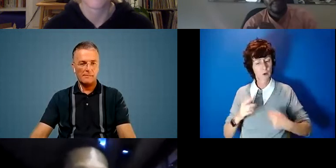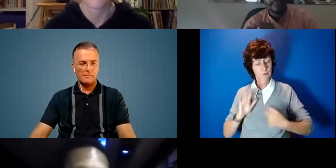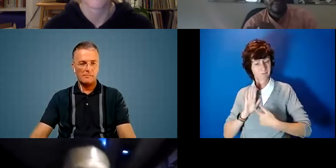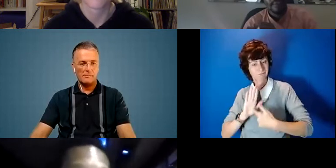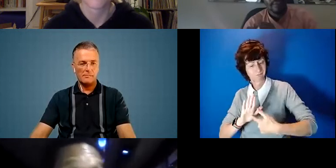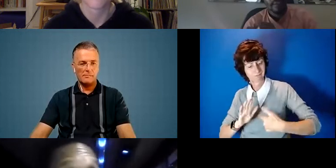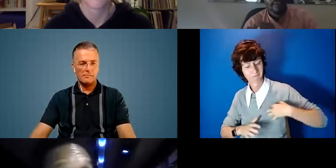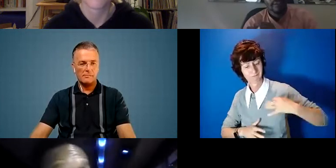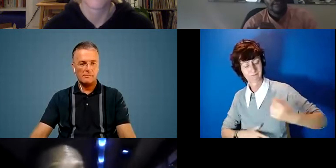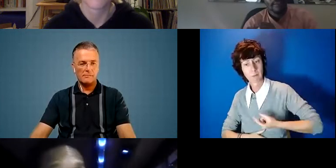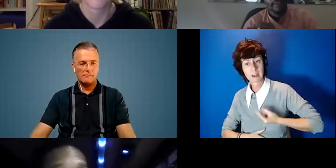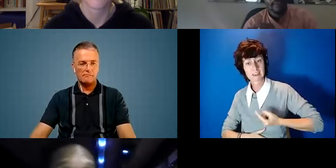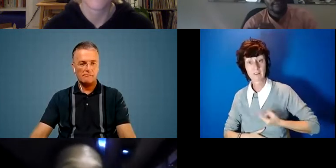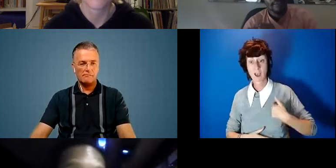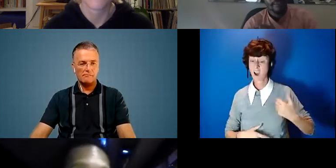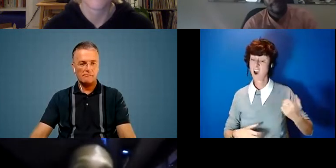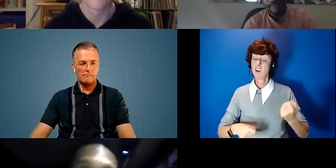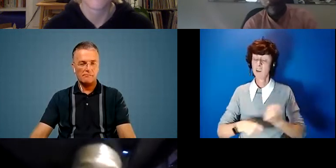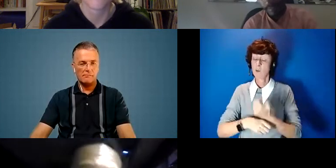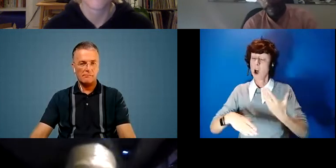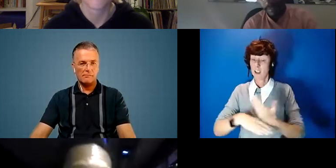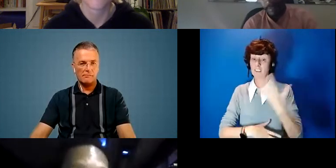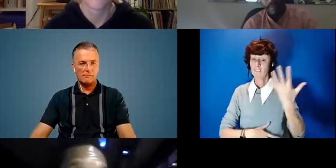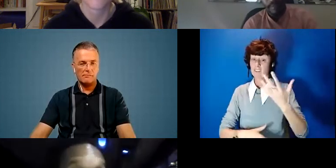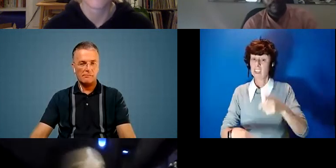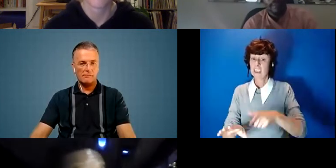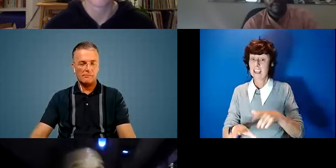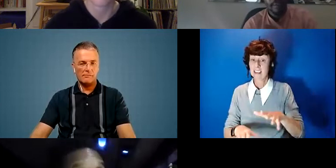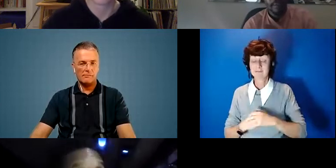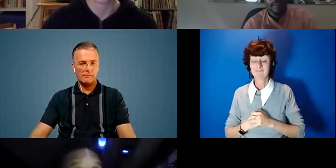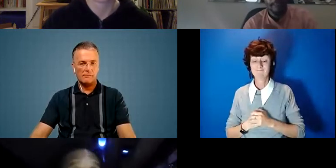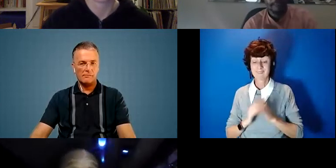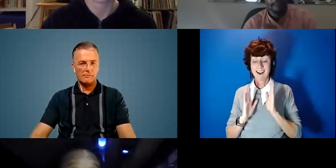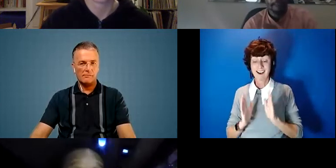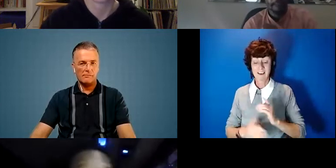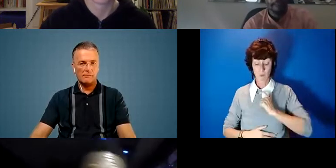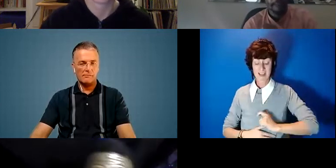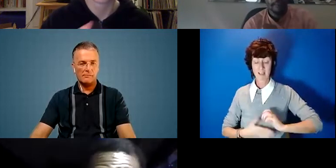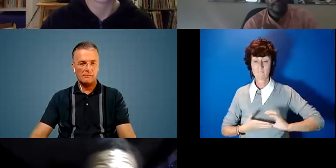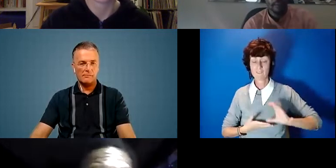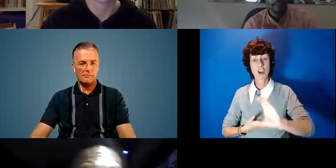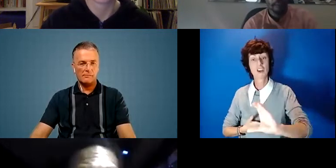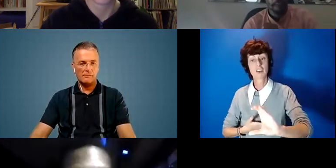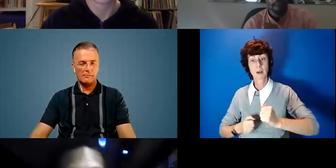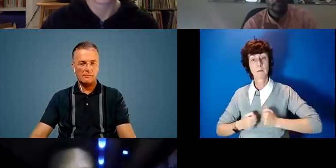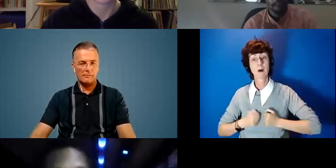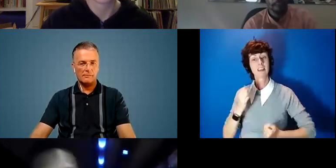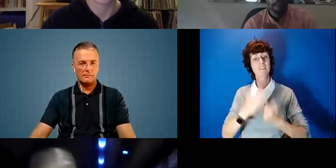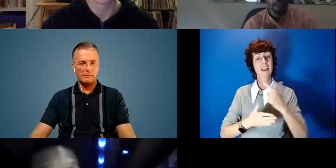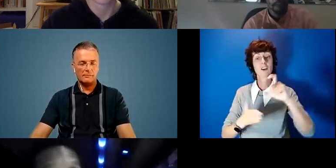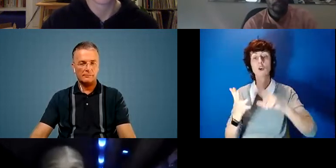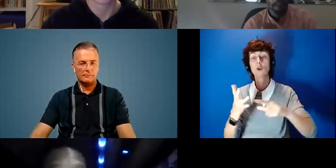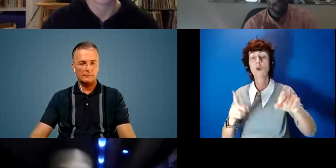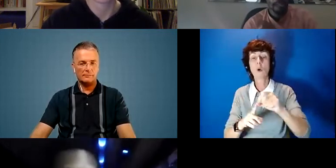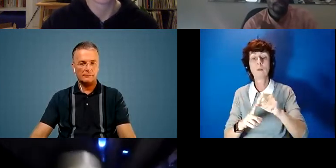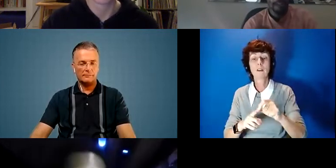I've been doing this 50 years, I wasn't even, I had to self fund my event at COP. I wasn't even